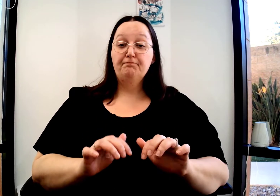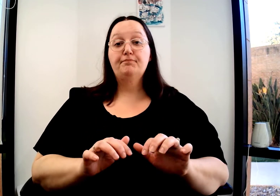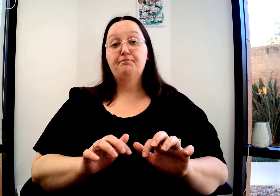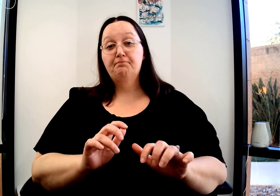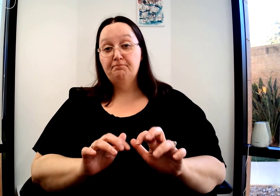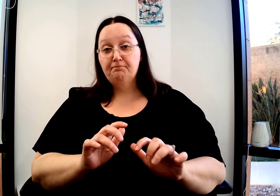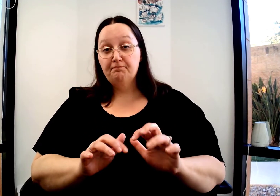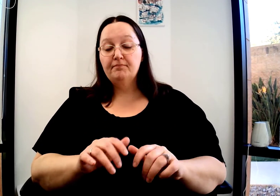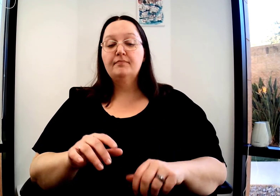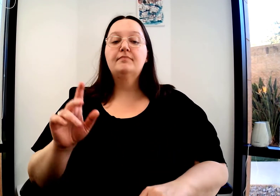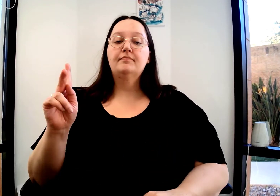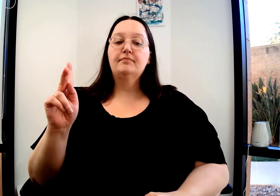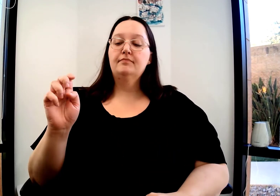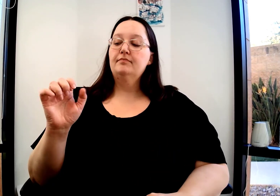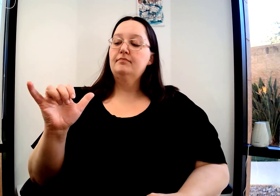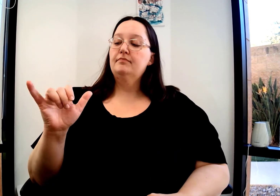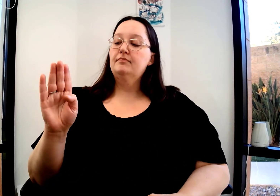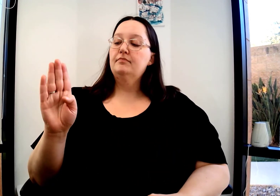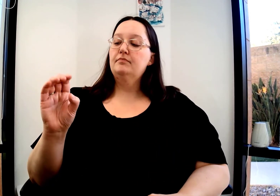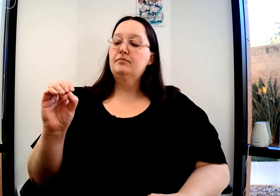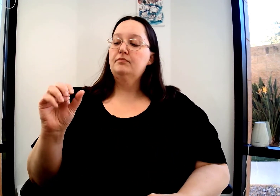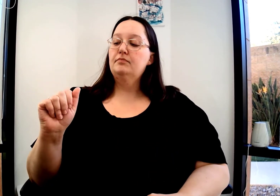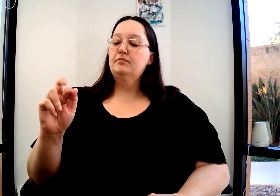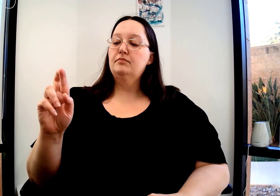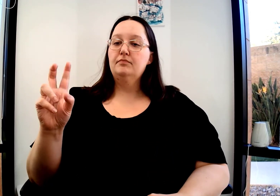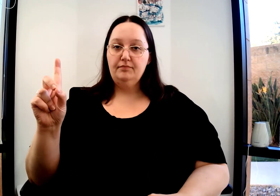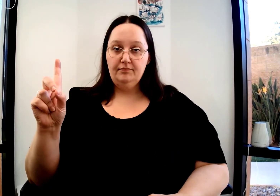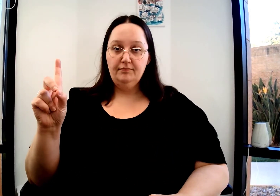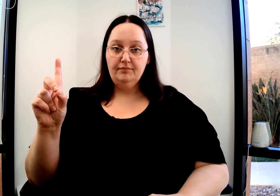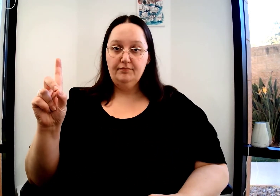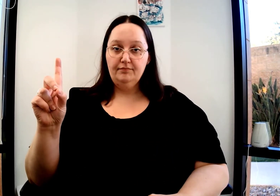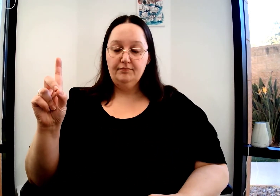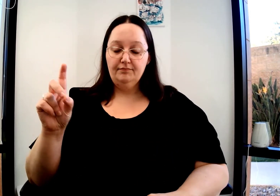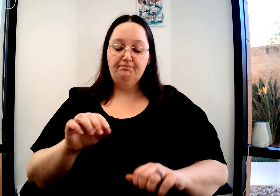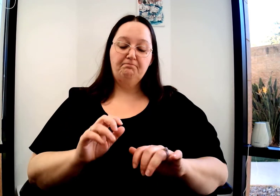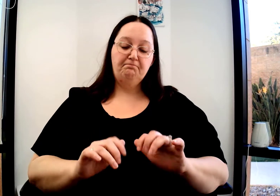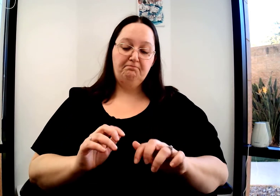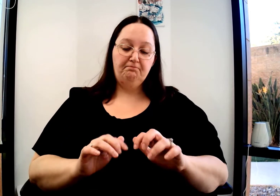If you sign it smaller, this is used more for the sign keyboard.